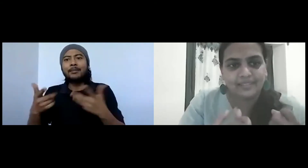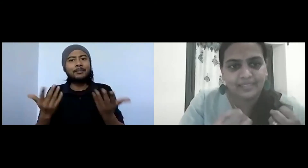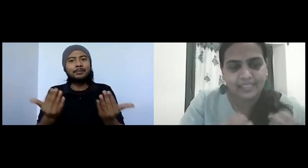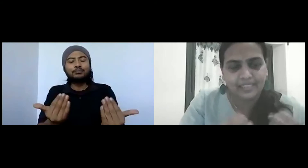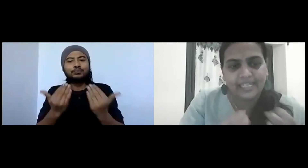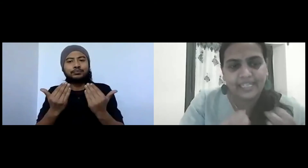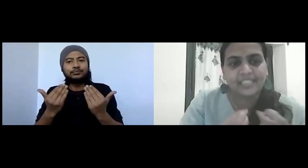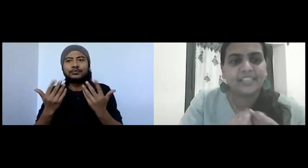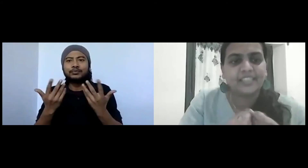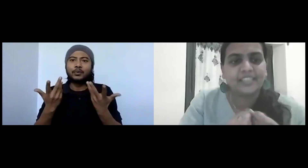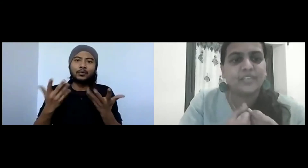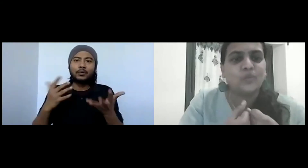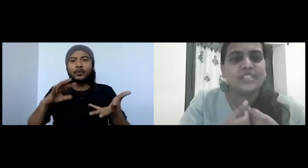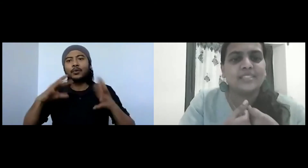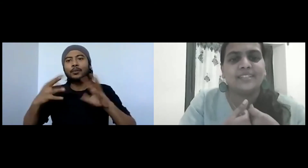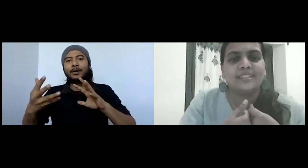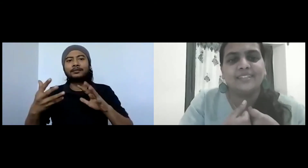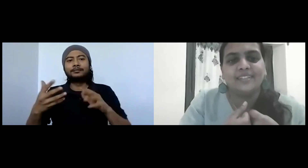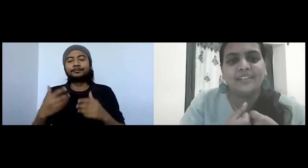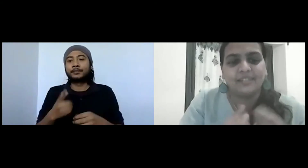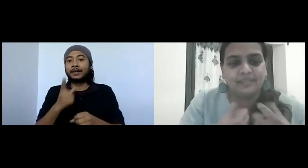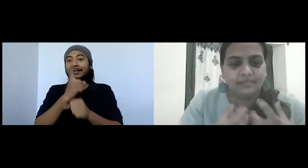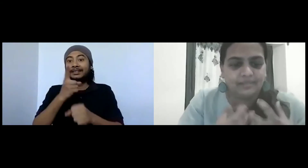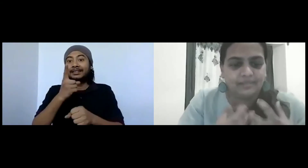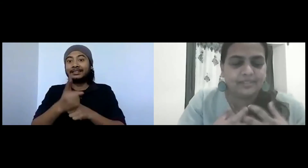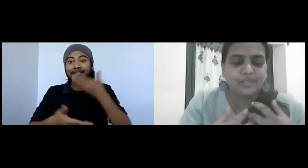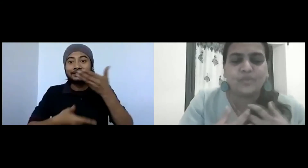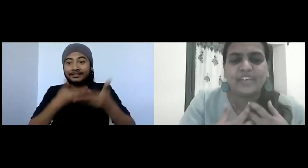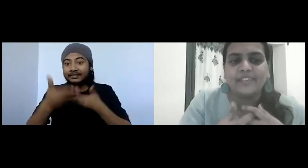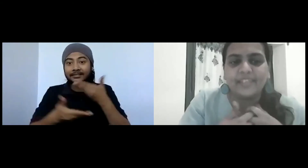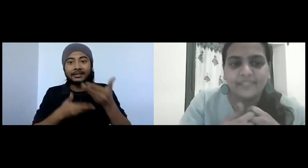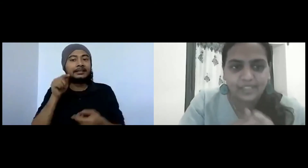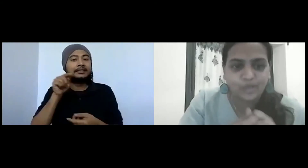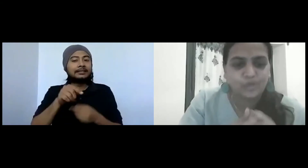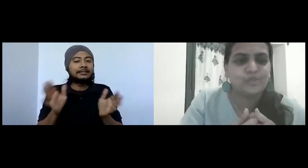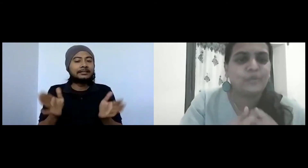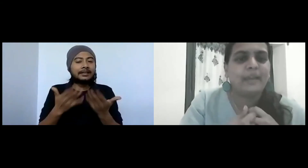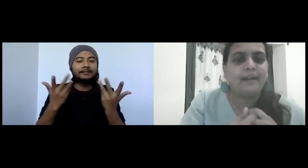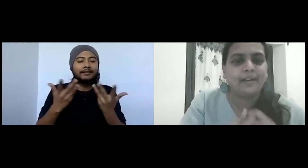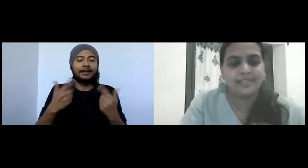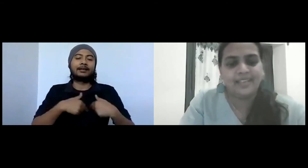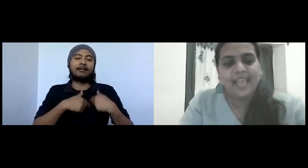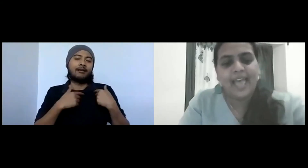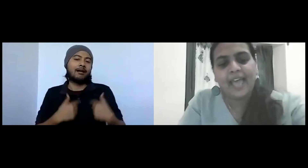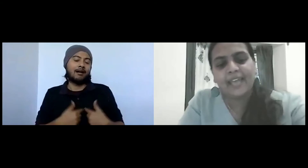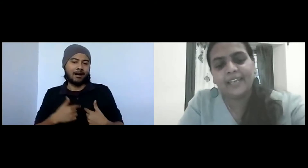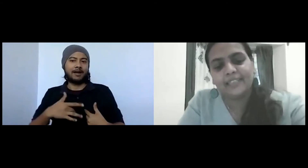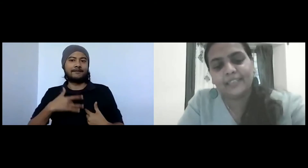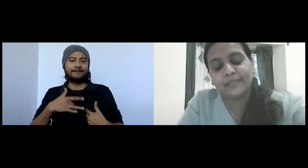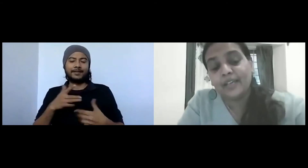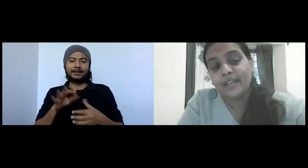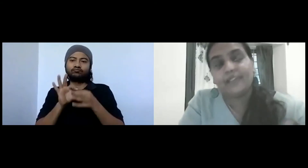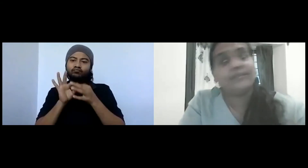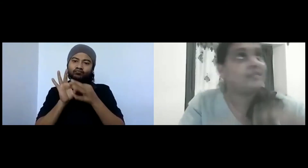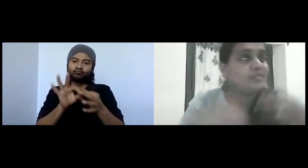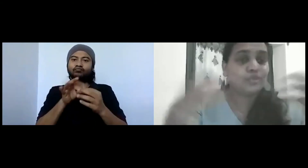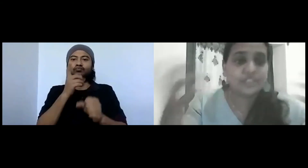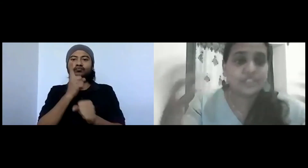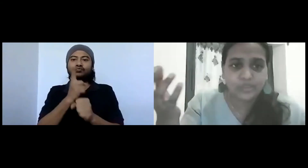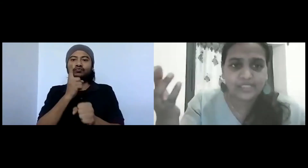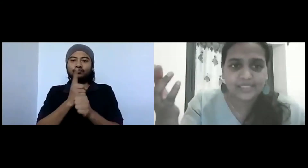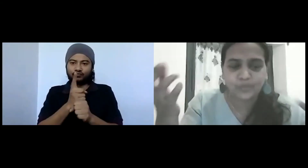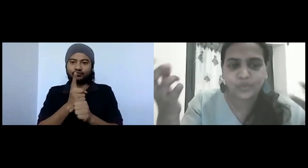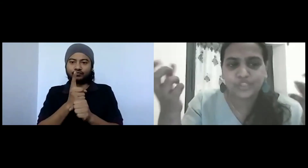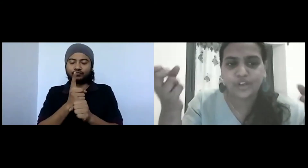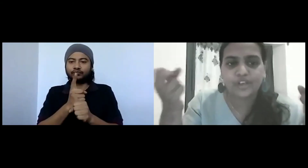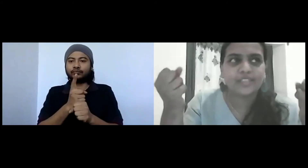the nature thing was, you know, very, very, very close to my heart. And so the